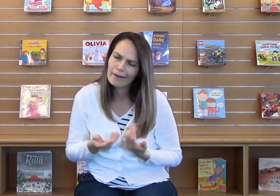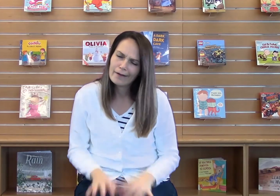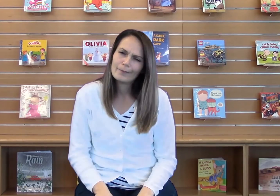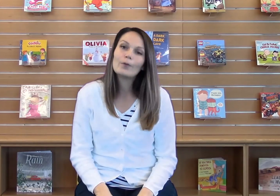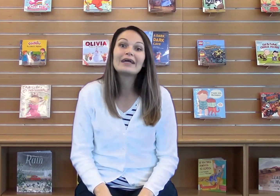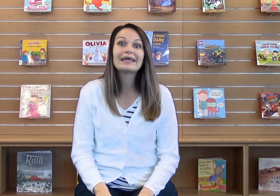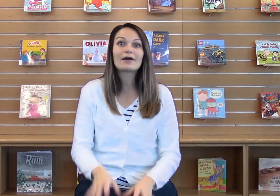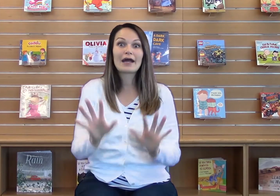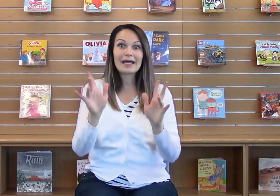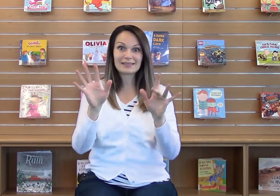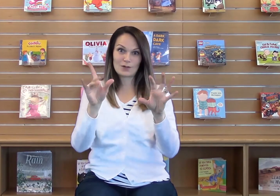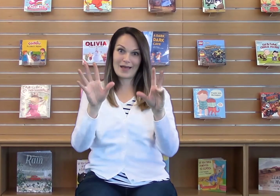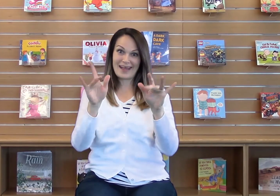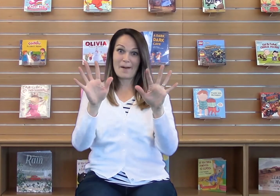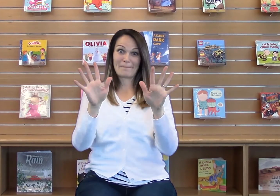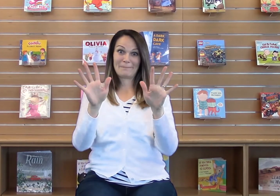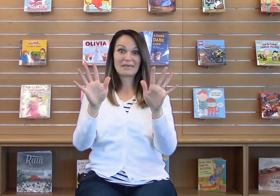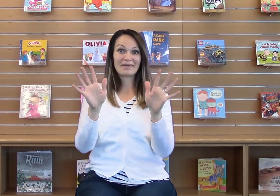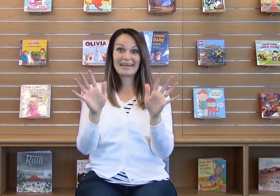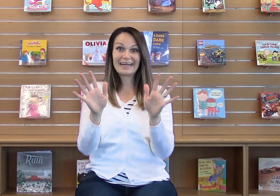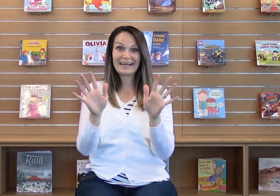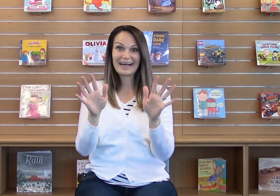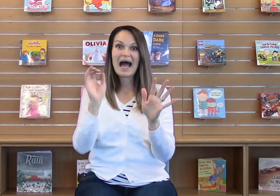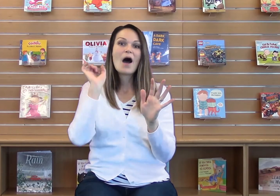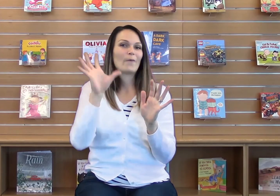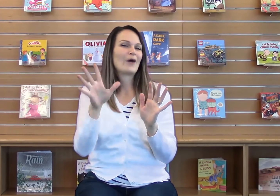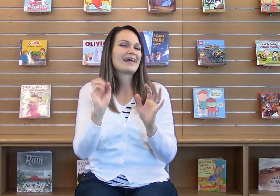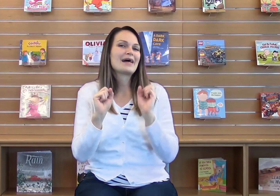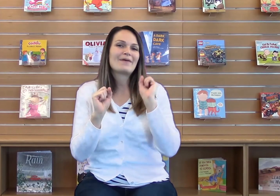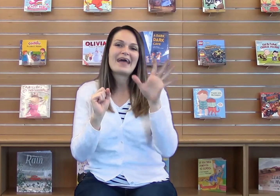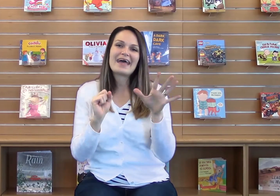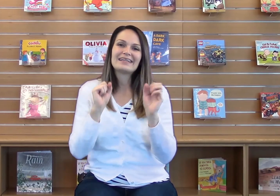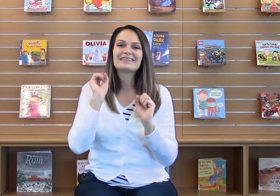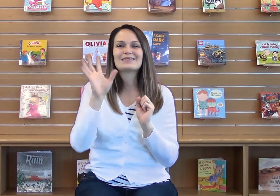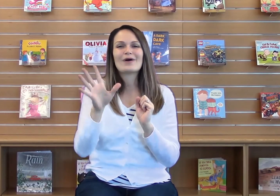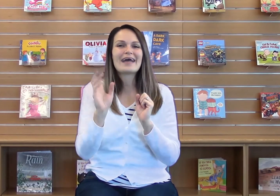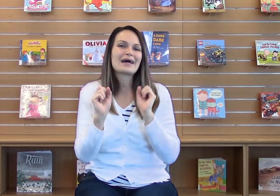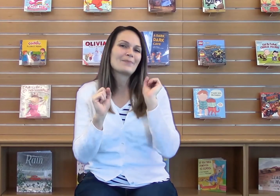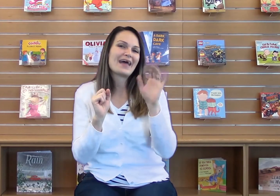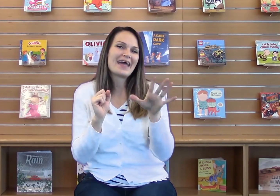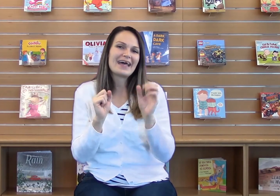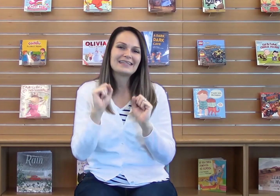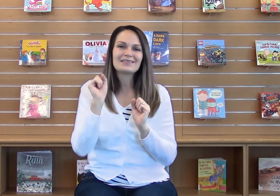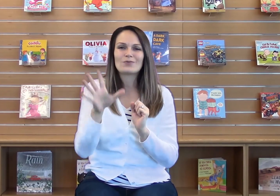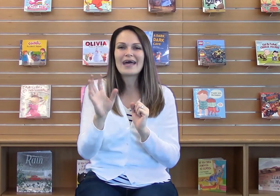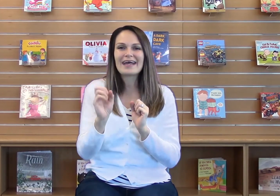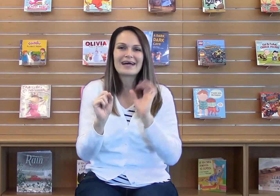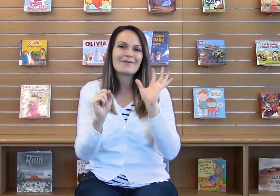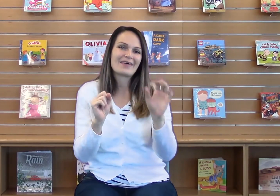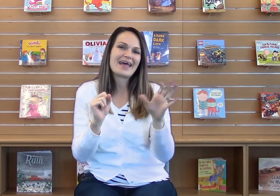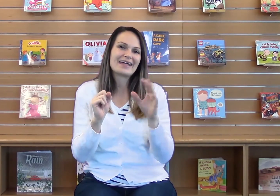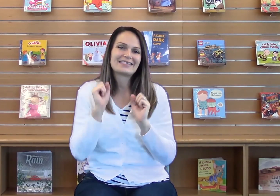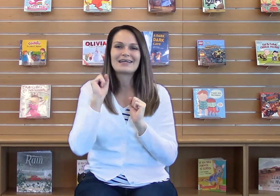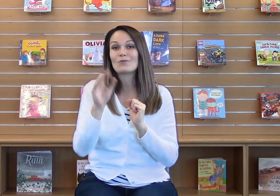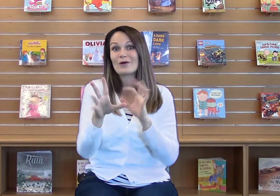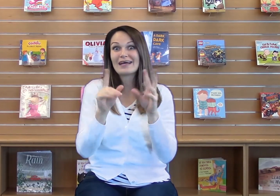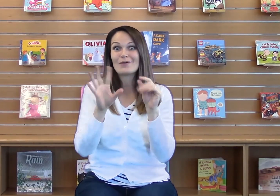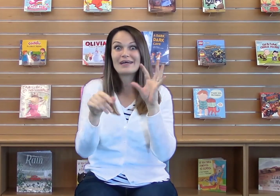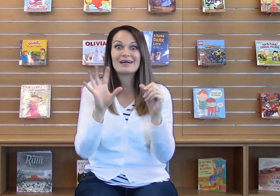But we need our hands to wake up. You ready? Wake up hands, wake up hands, wake up hands, and wiggle, wiggle,